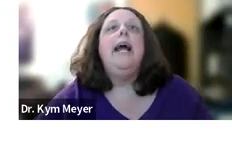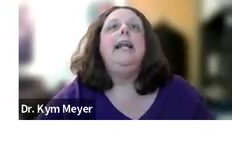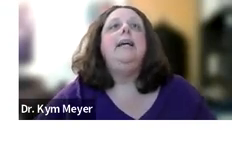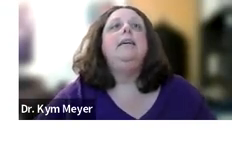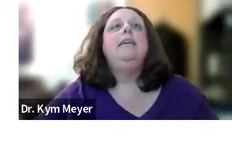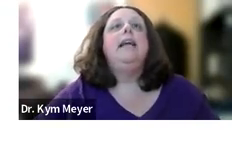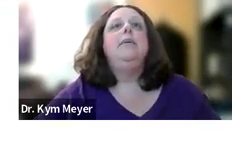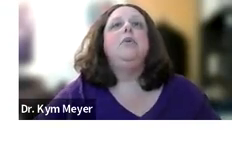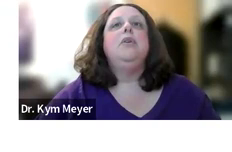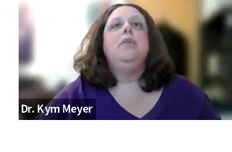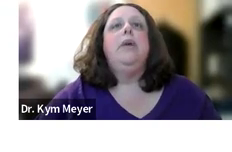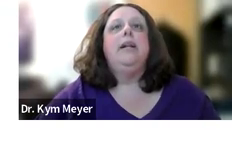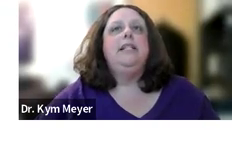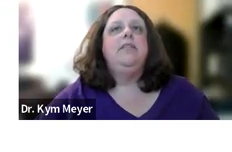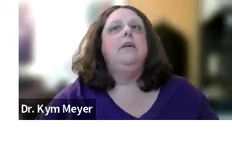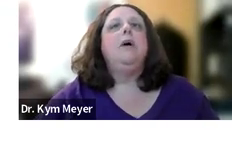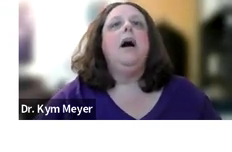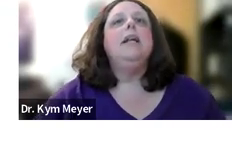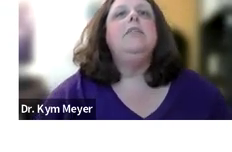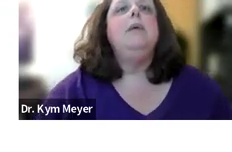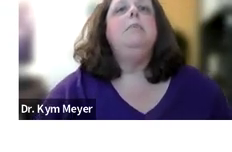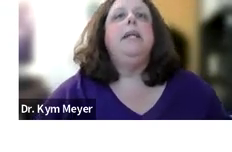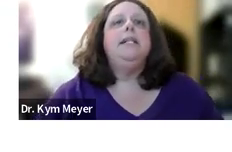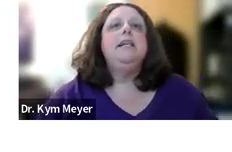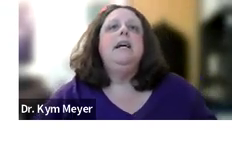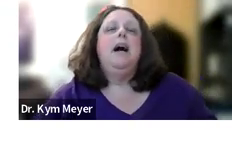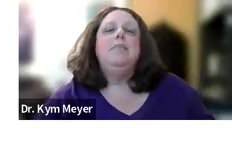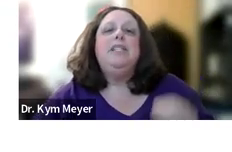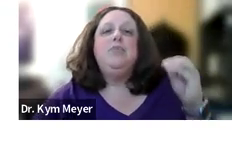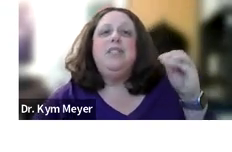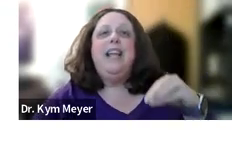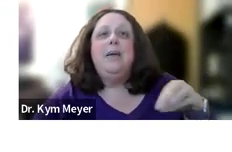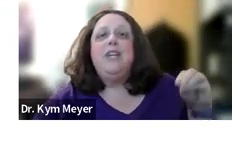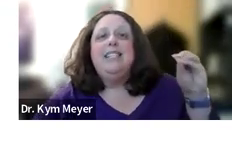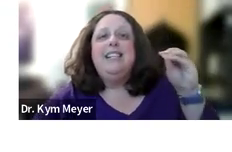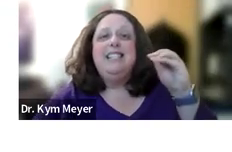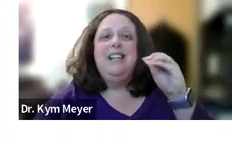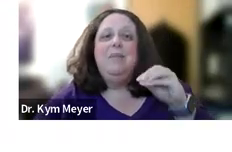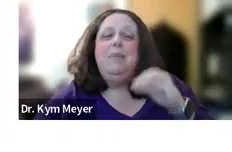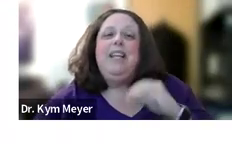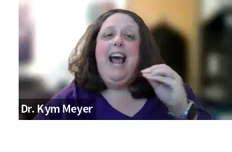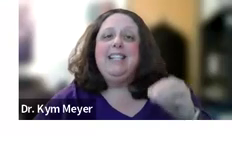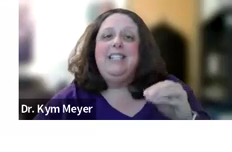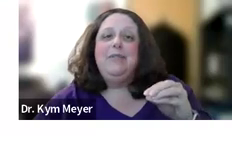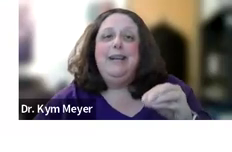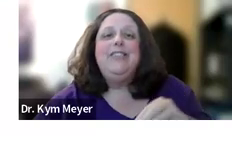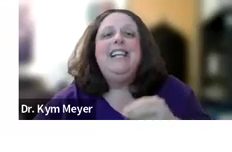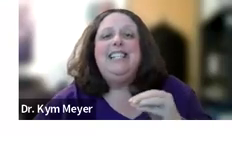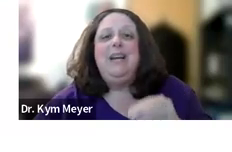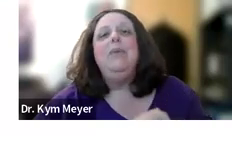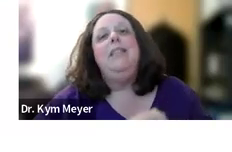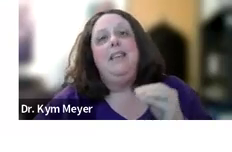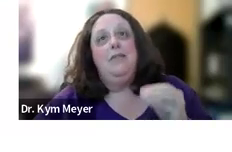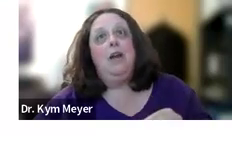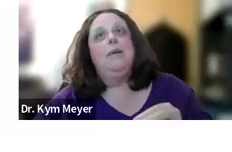learn any language or readily develop cognitive capabilities. Um, this is this language access, the ability to access information